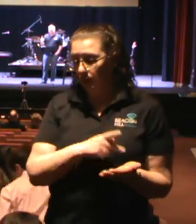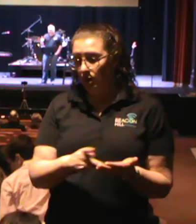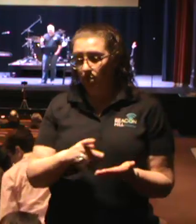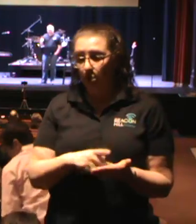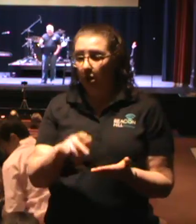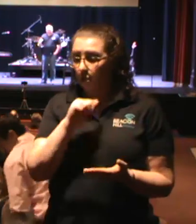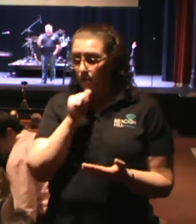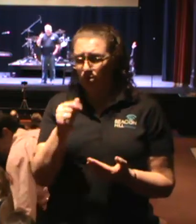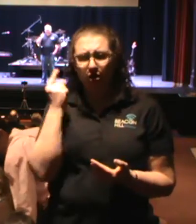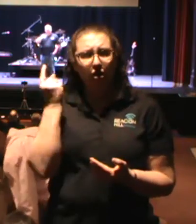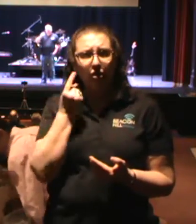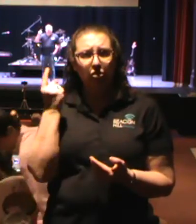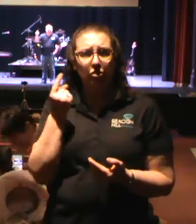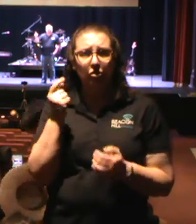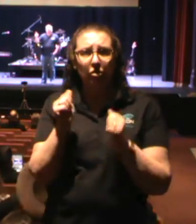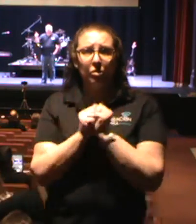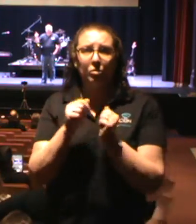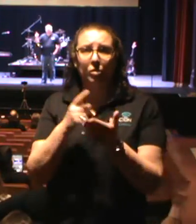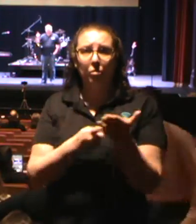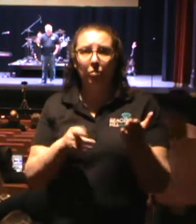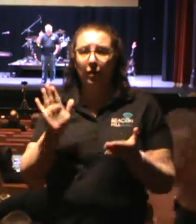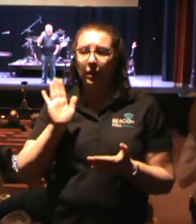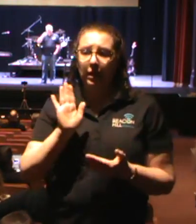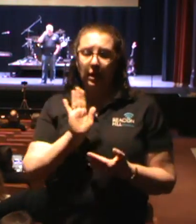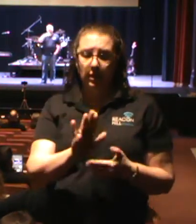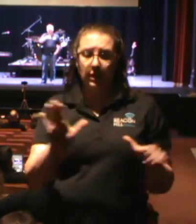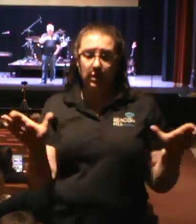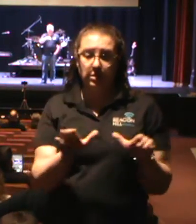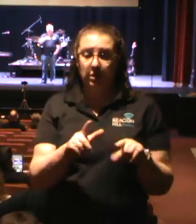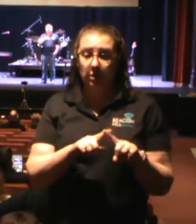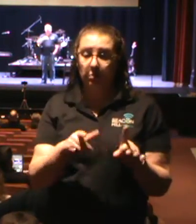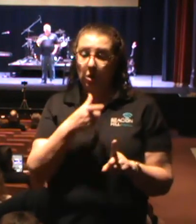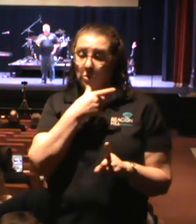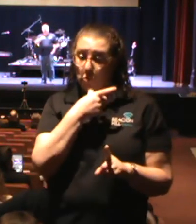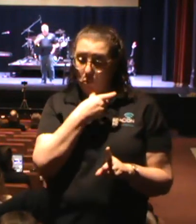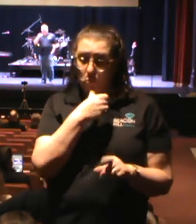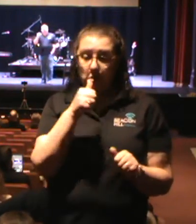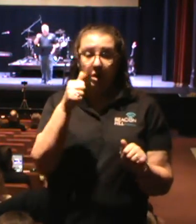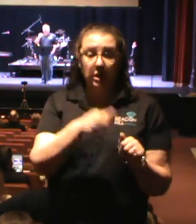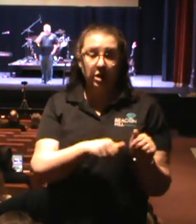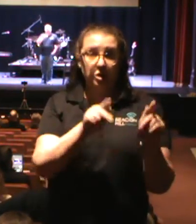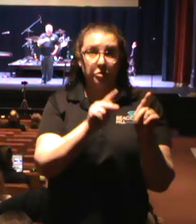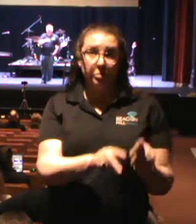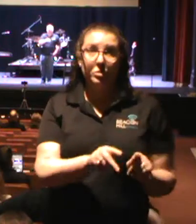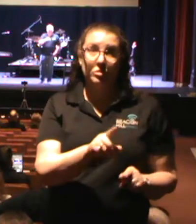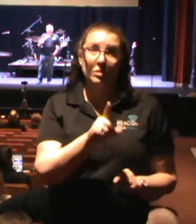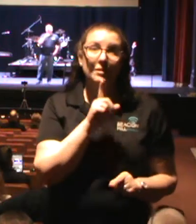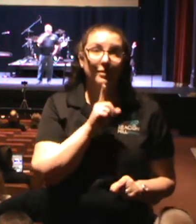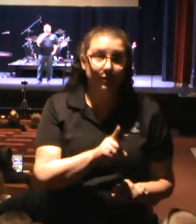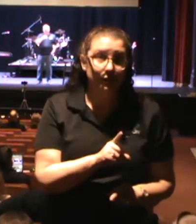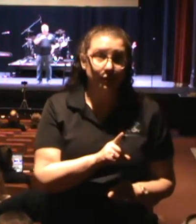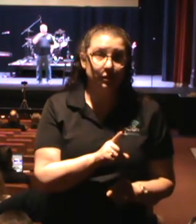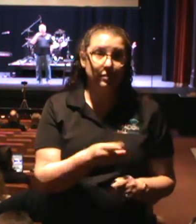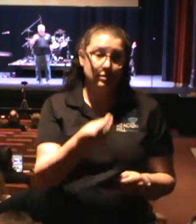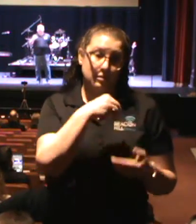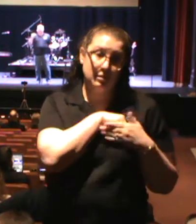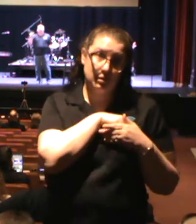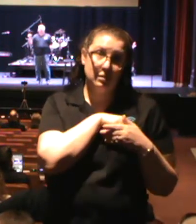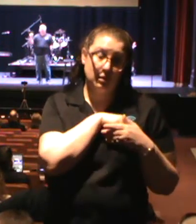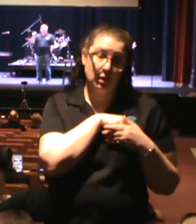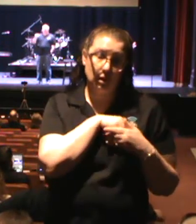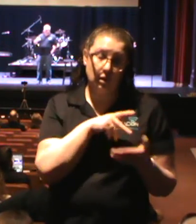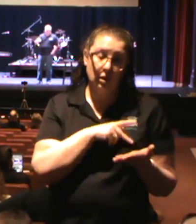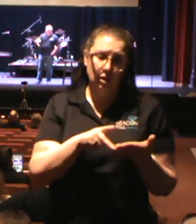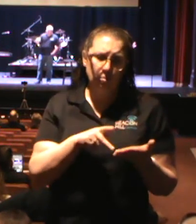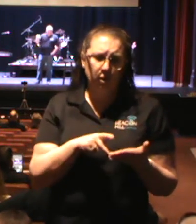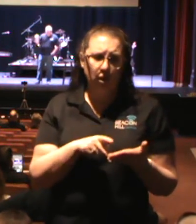concerned with what they did, but who they are. So Paul was concerned about those who served